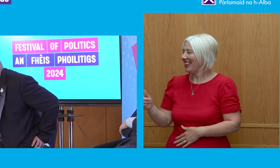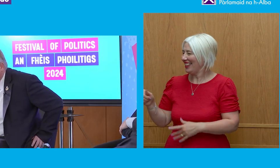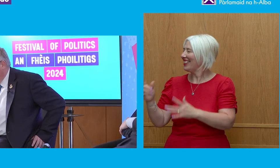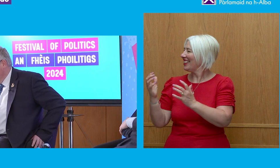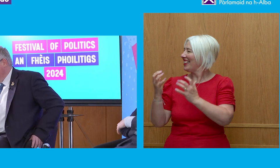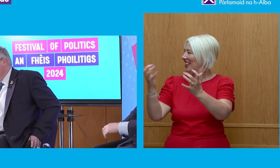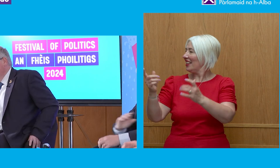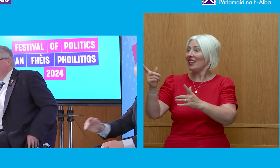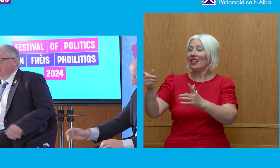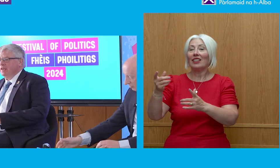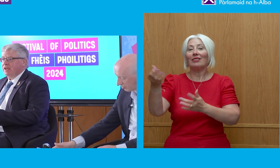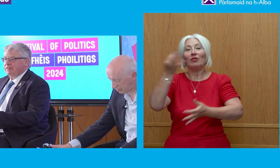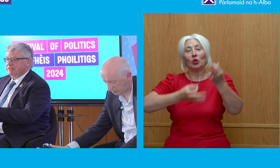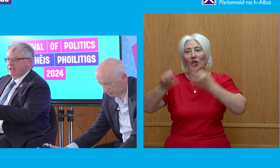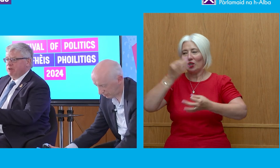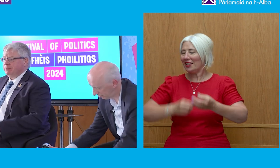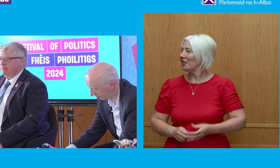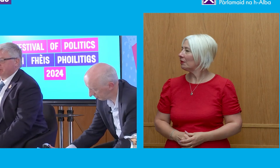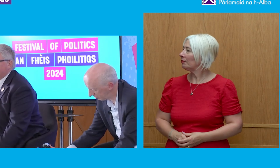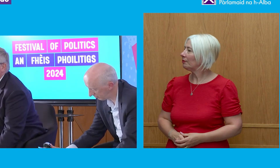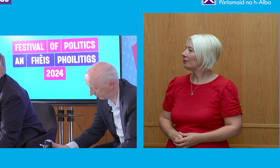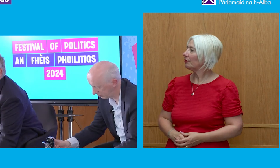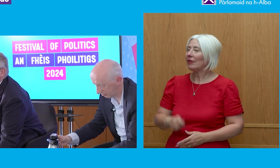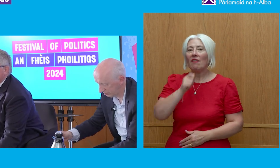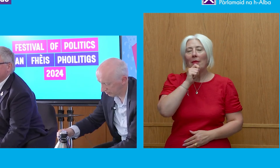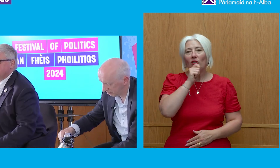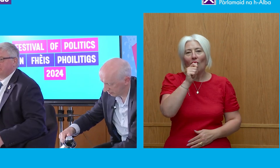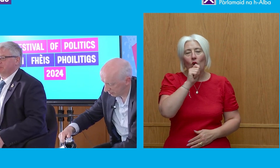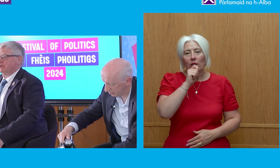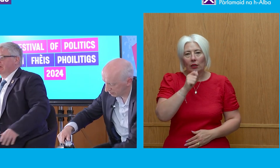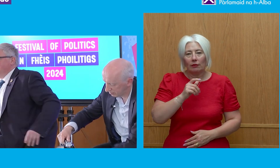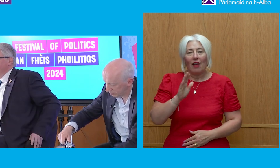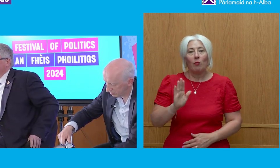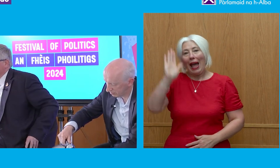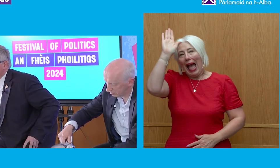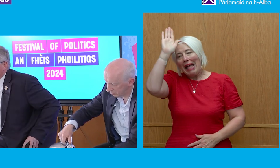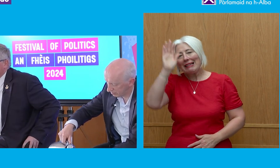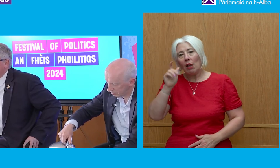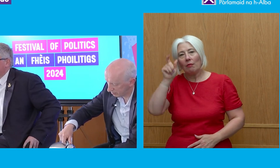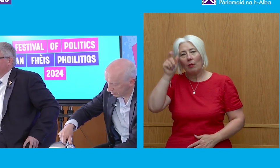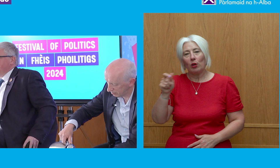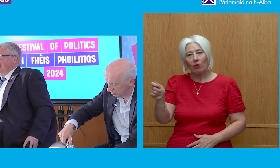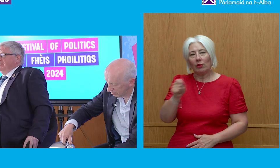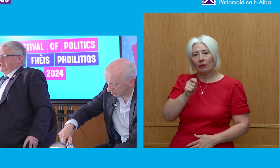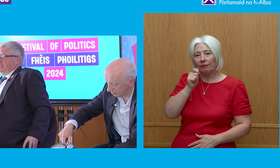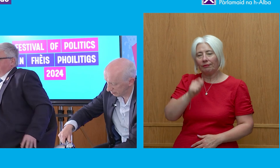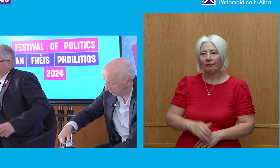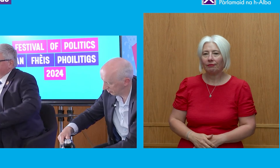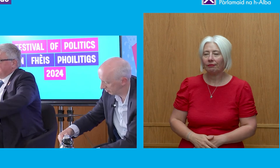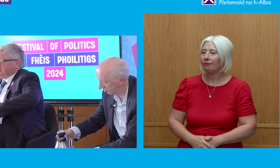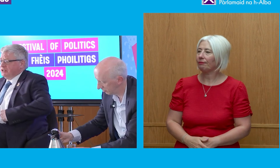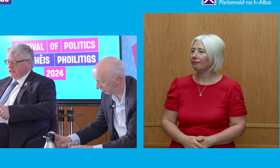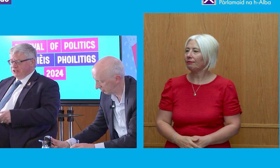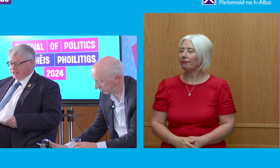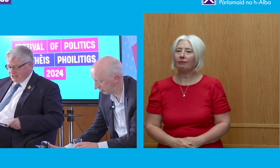questions, to put points. There is a roving microphone which will come to you if you put your hand up and I will use my appallingly bad insight